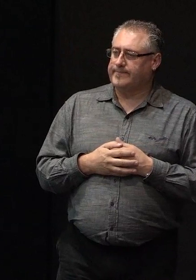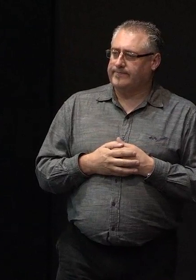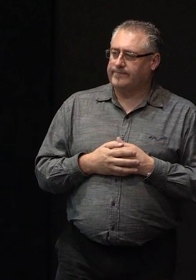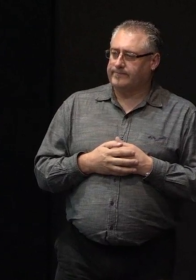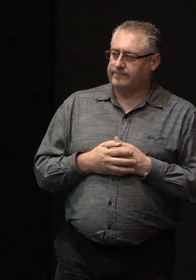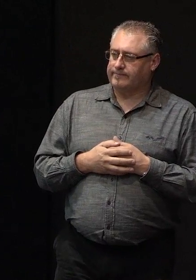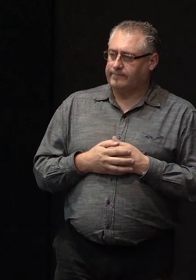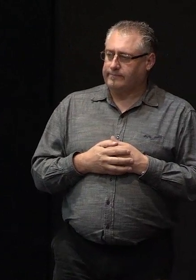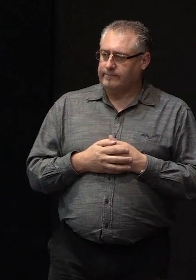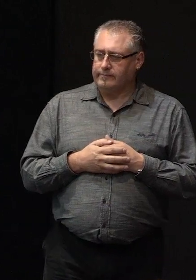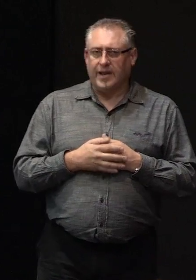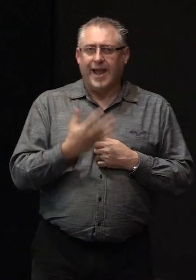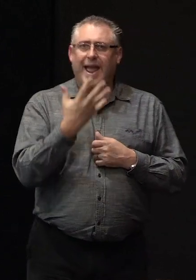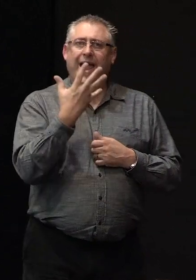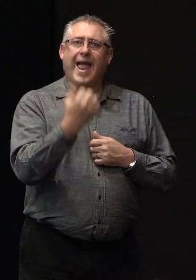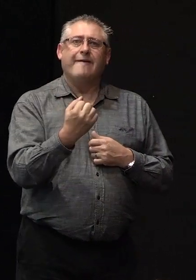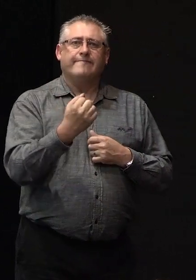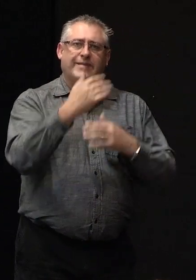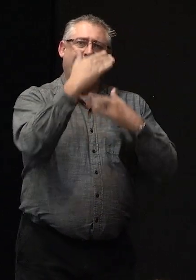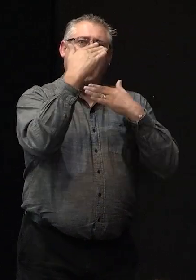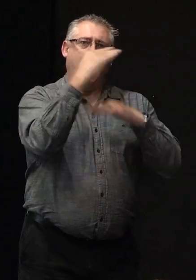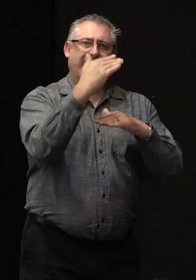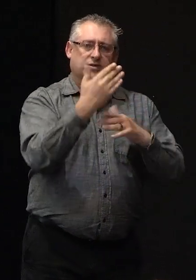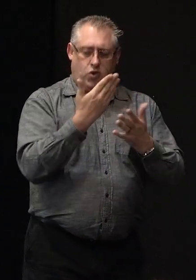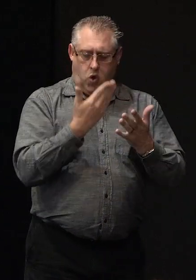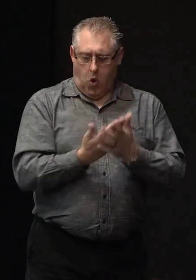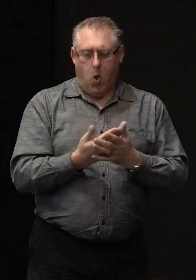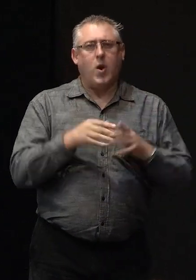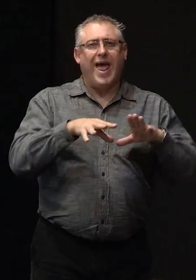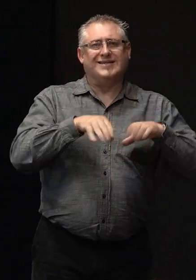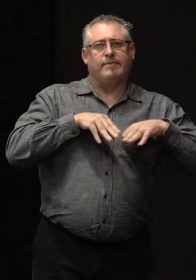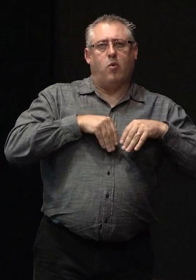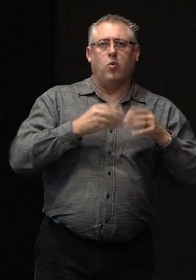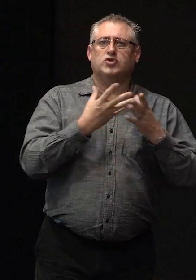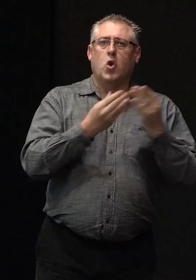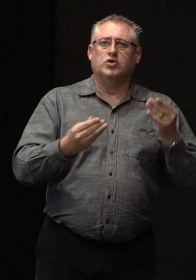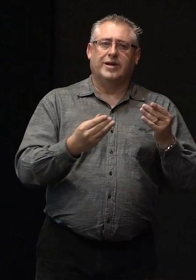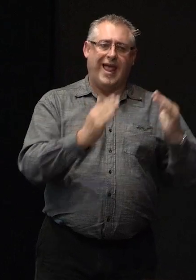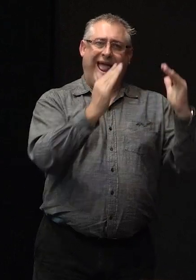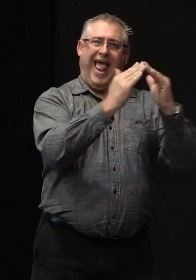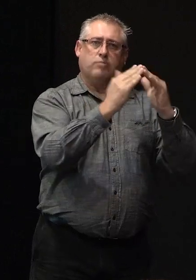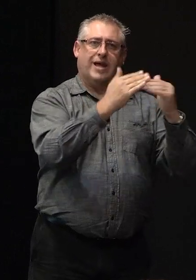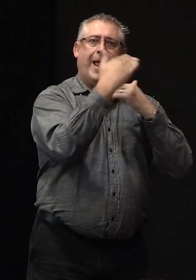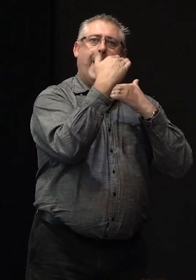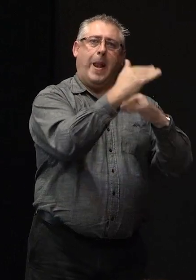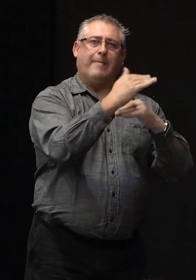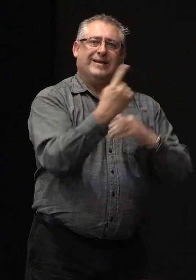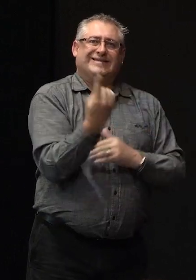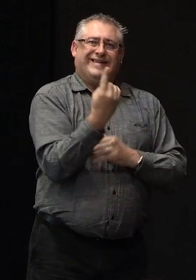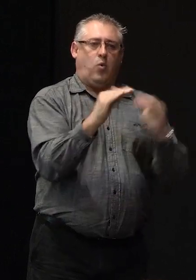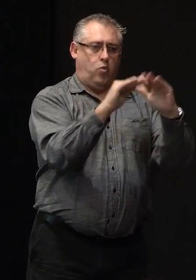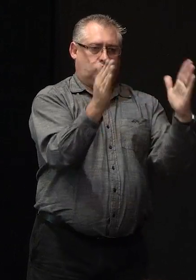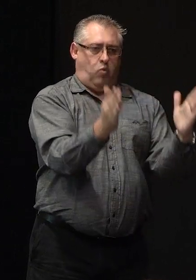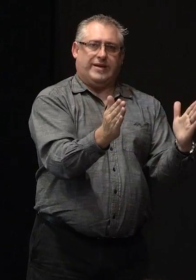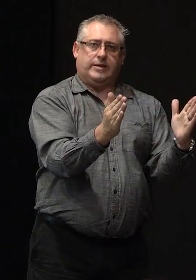there are limits on the scope of that acceptable solution for example the house is limited to single storey